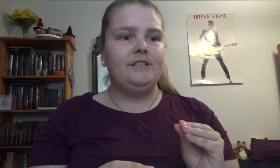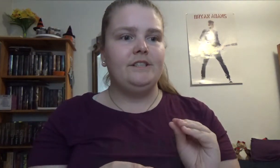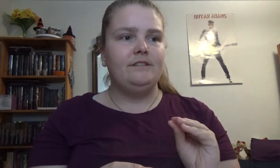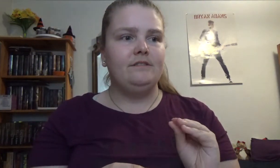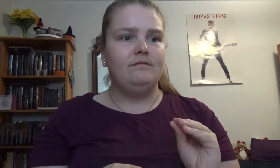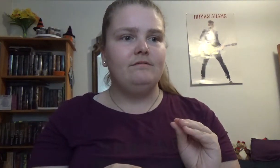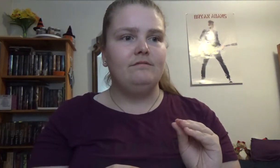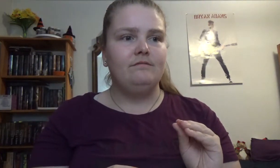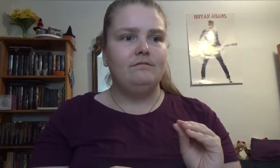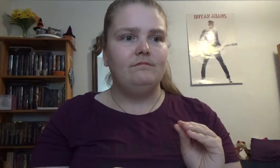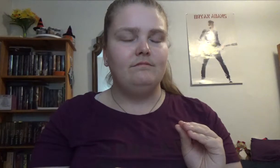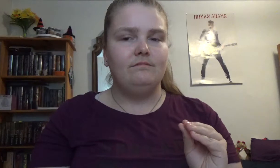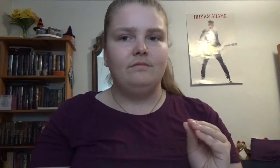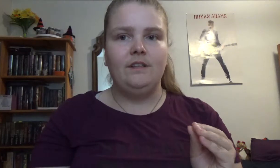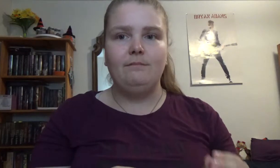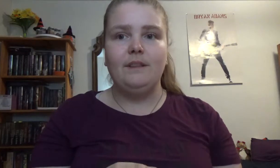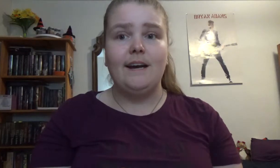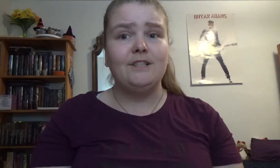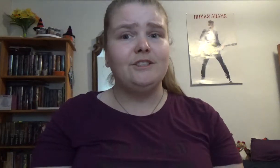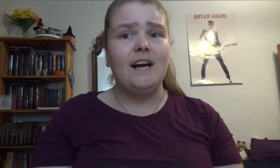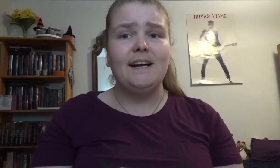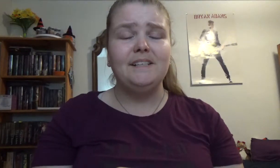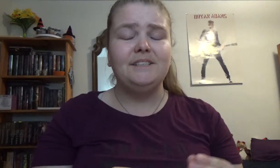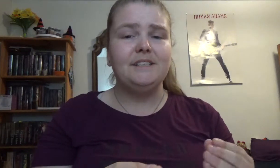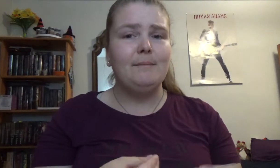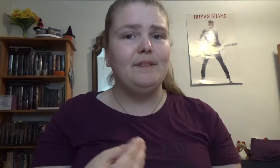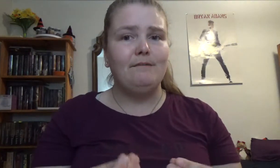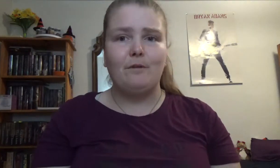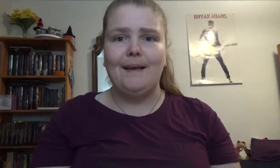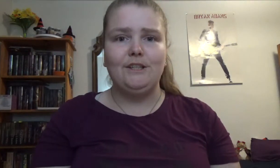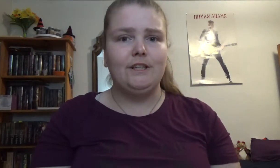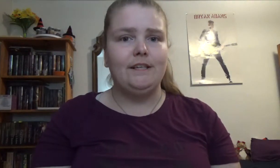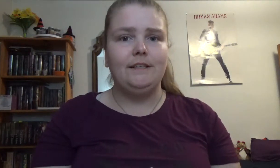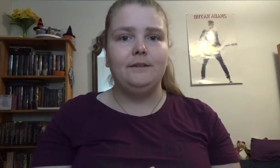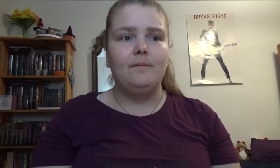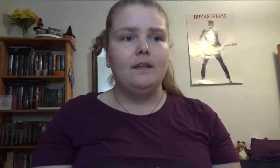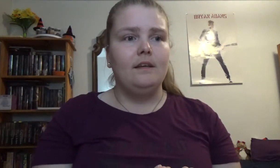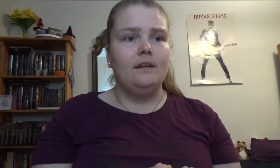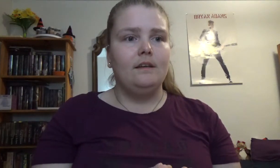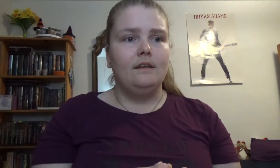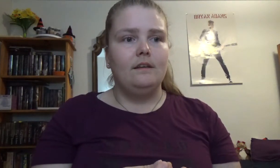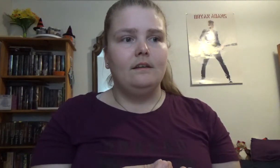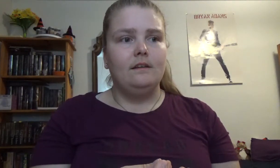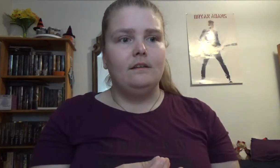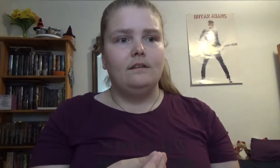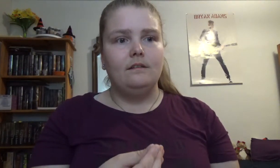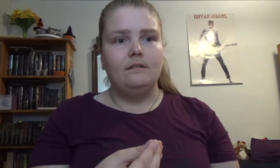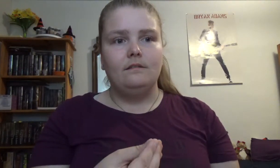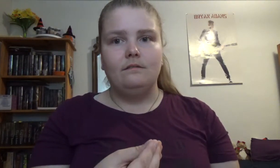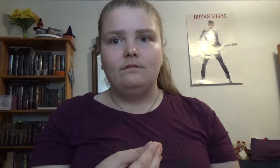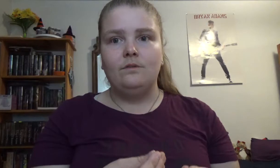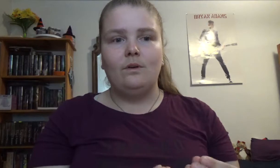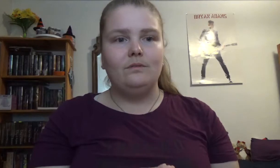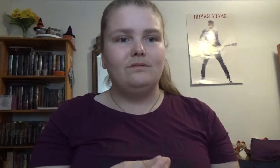give me the exercise give me the information don't